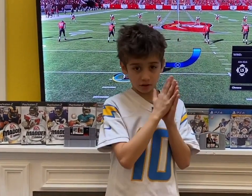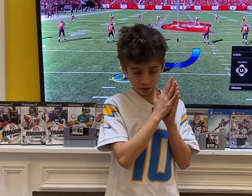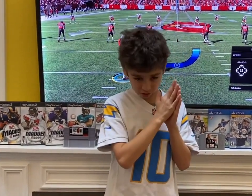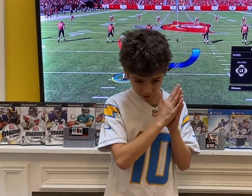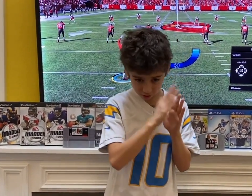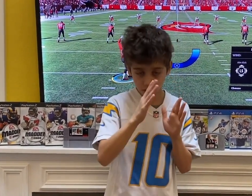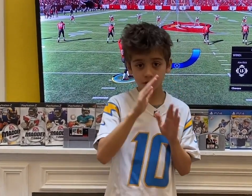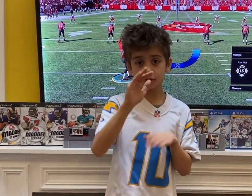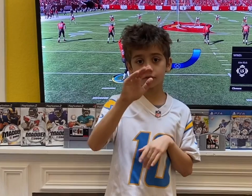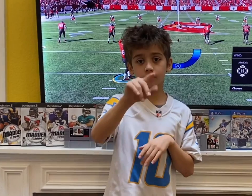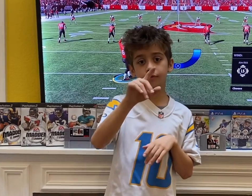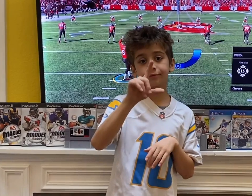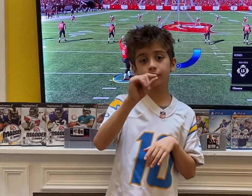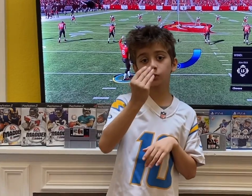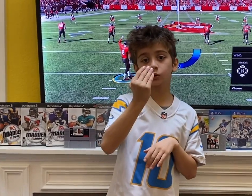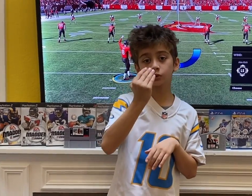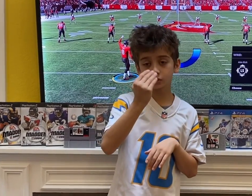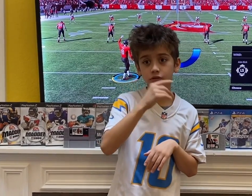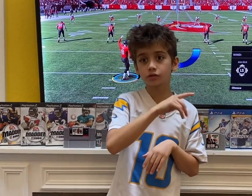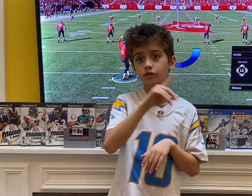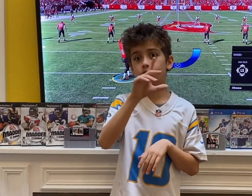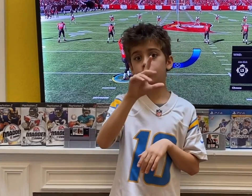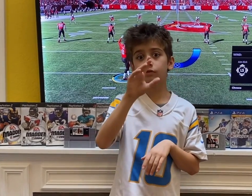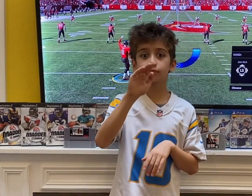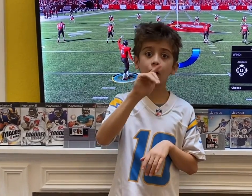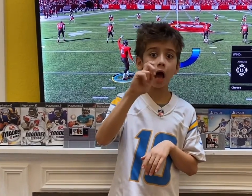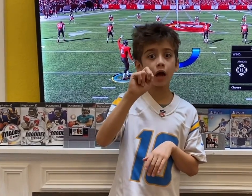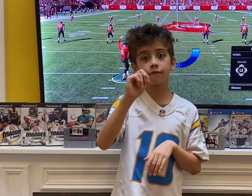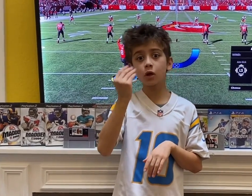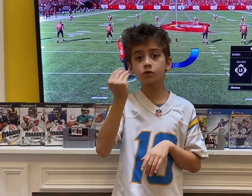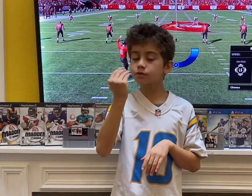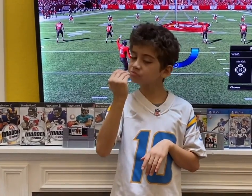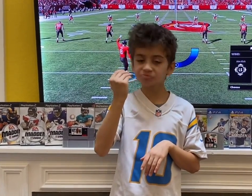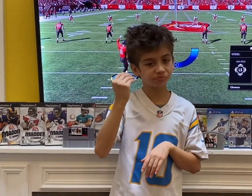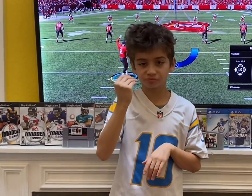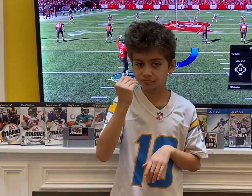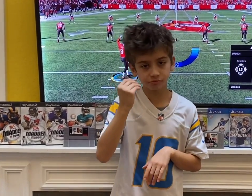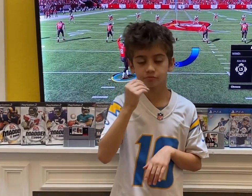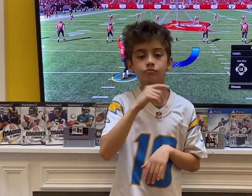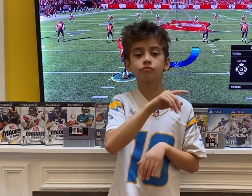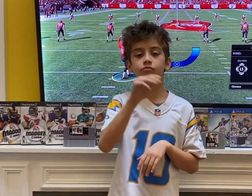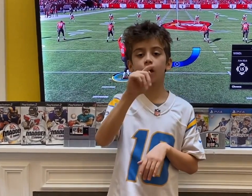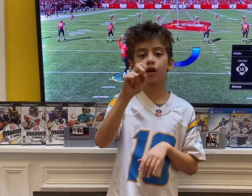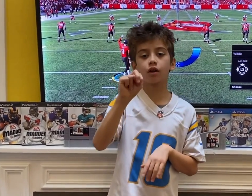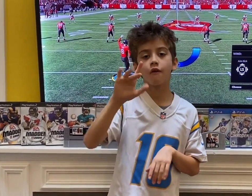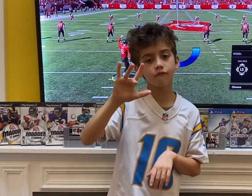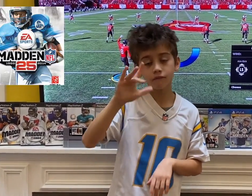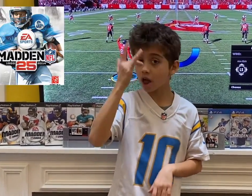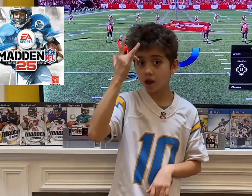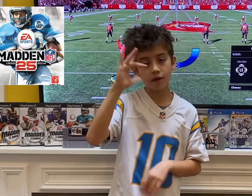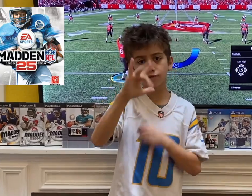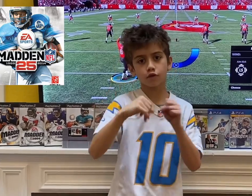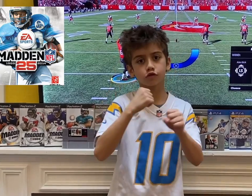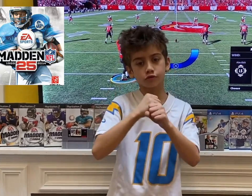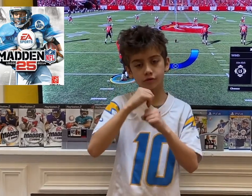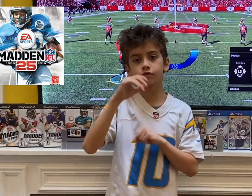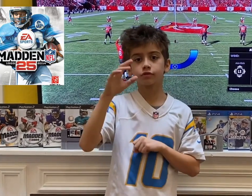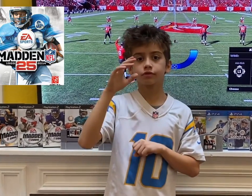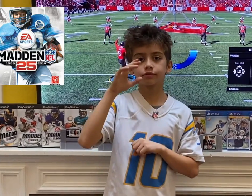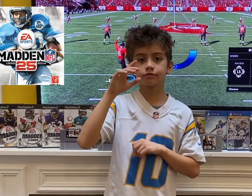In 2014, that year's version wasn't called Madden 14, but rather Madden 25, due to